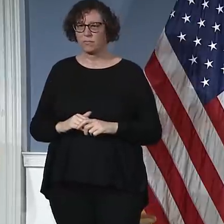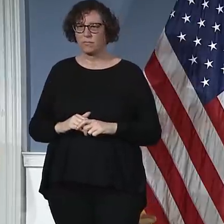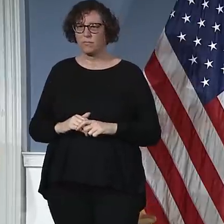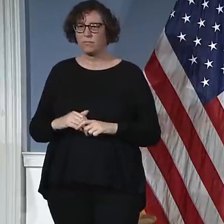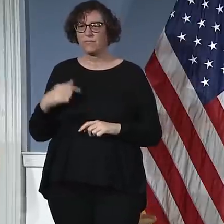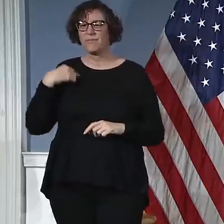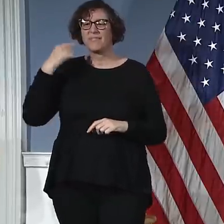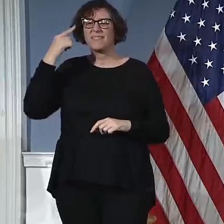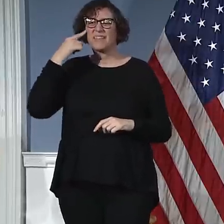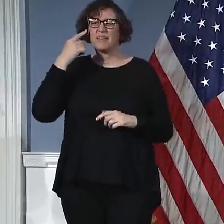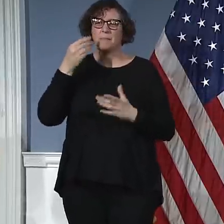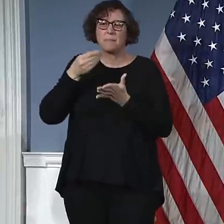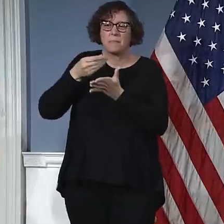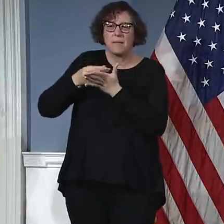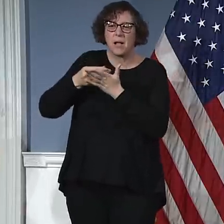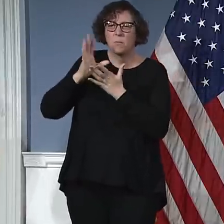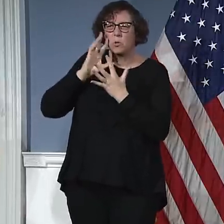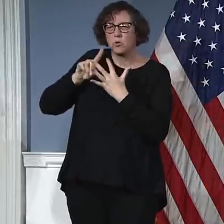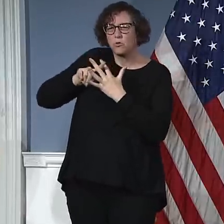for the two different programs.